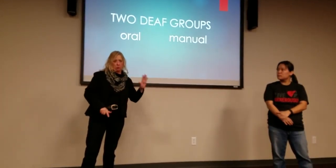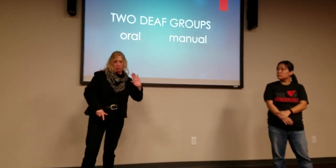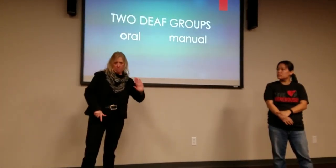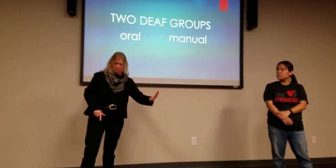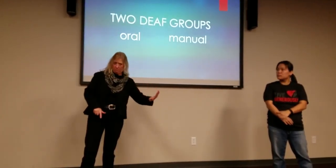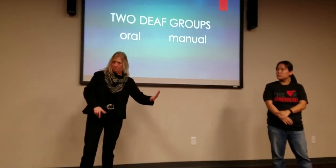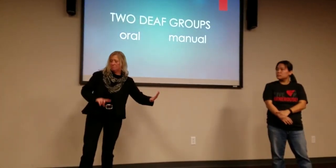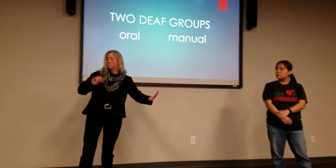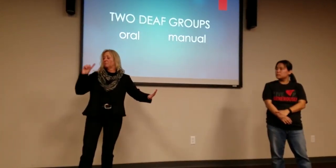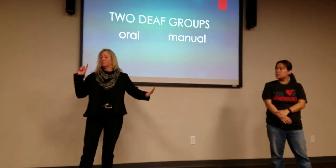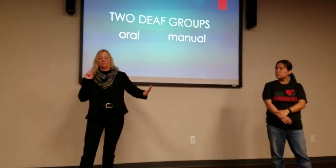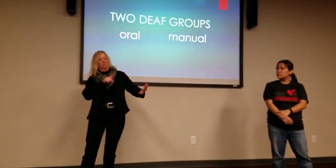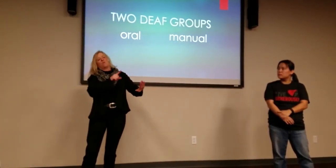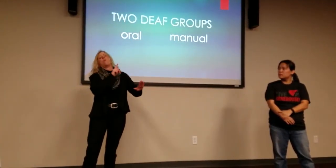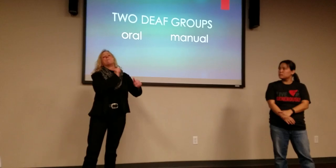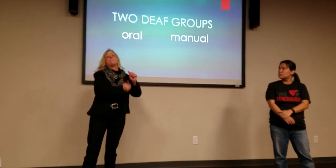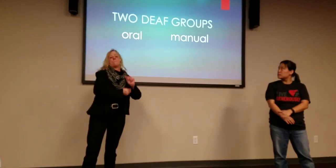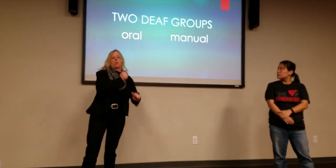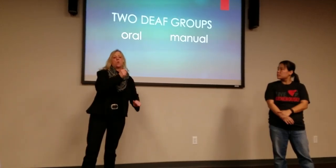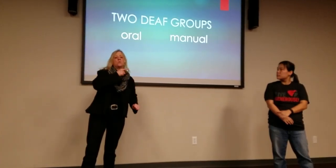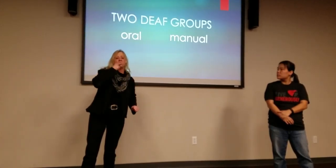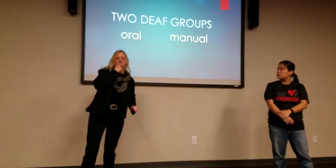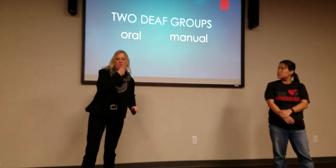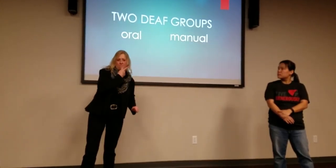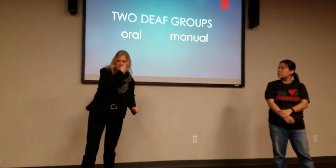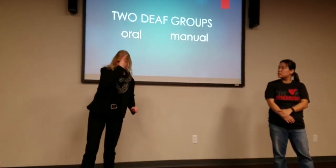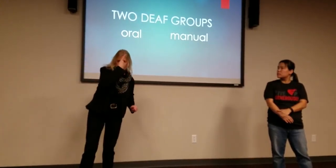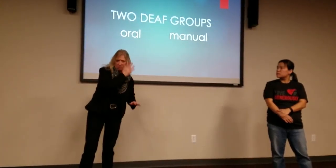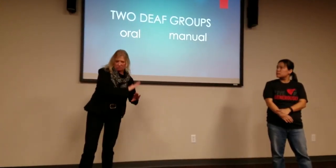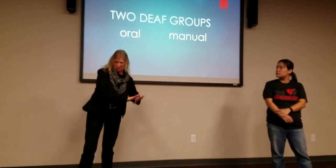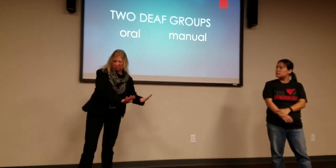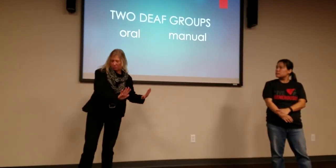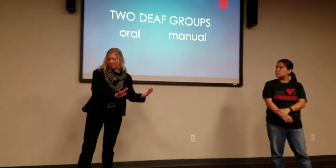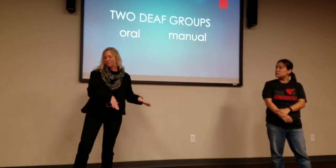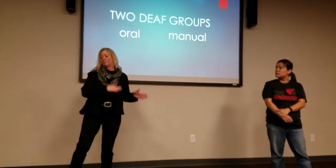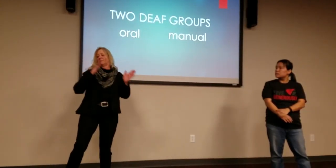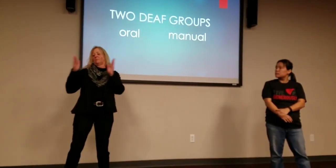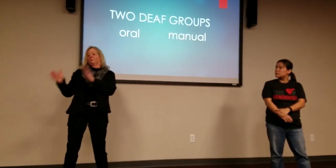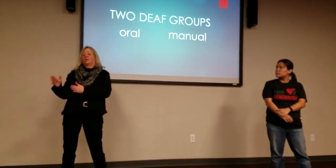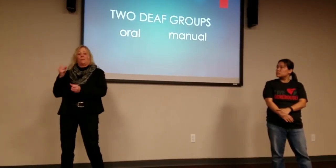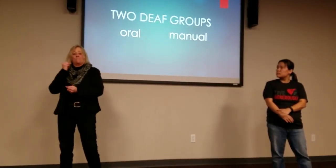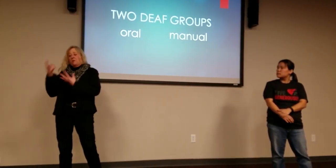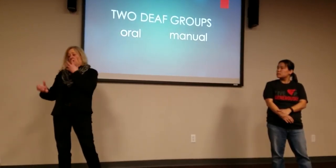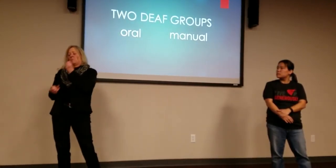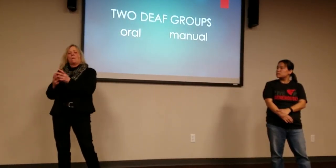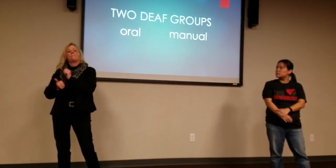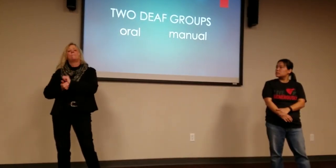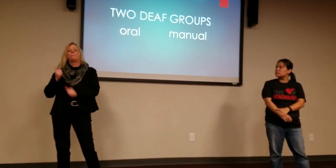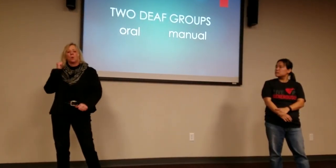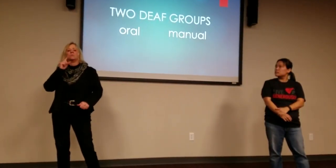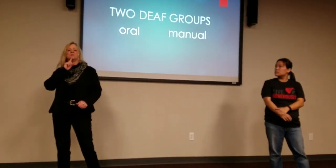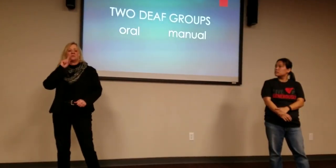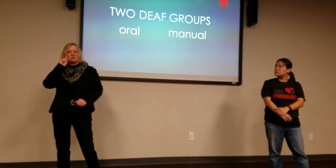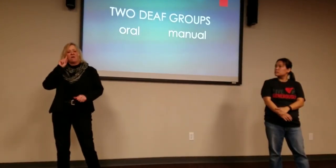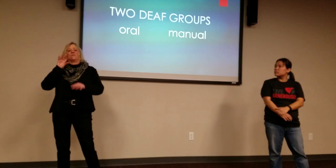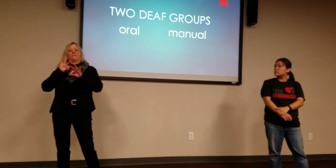can't learn sign language at all. They are not allowed. And mostly those children have hearing parents. In the manual group,